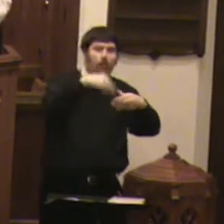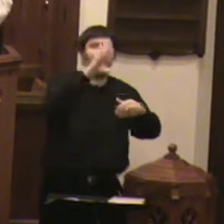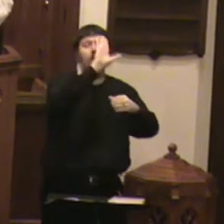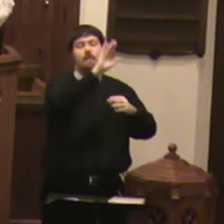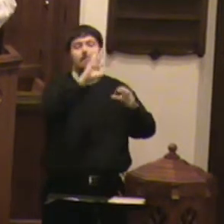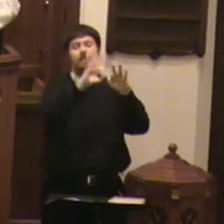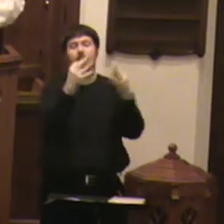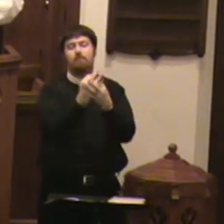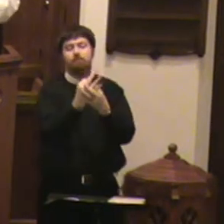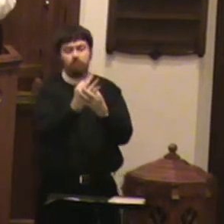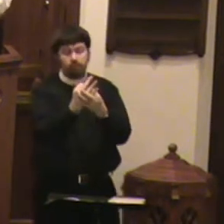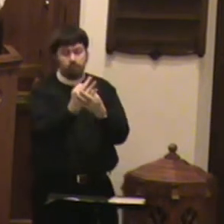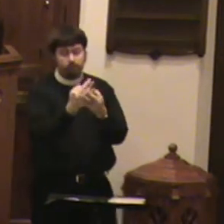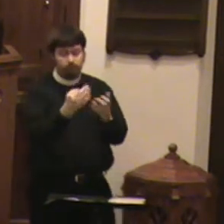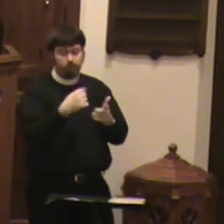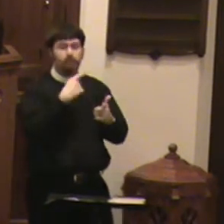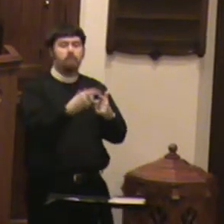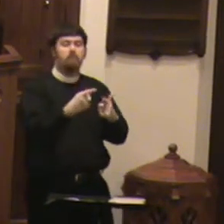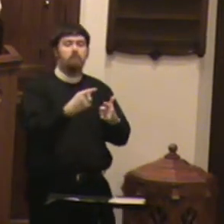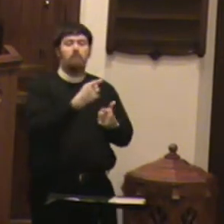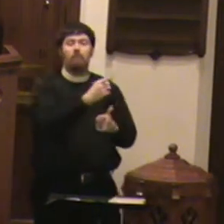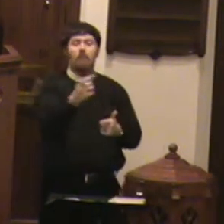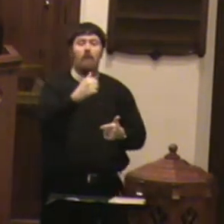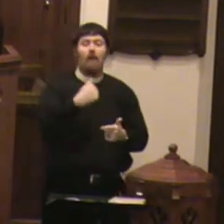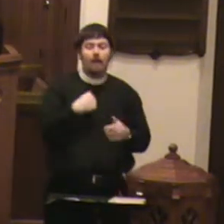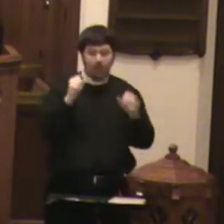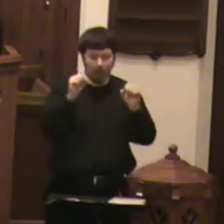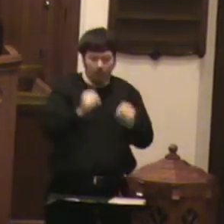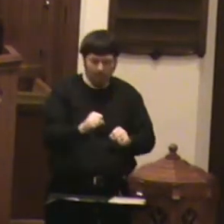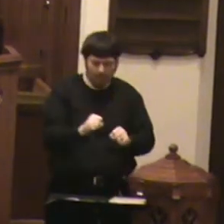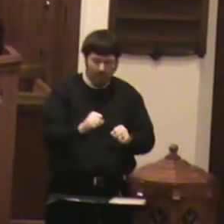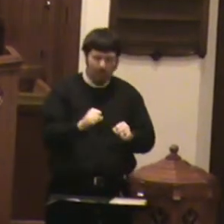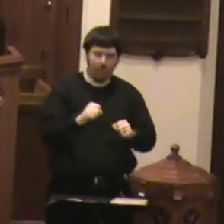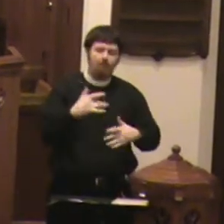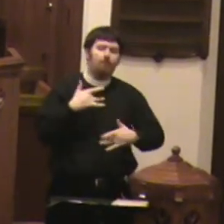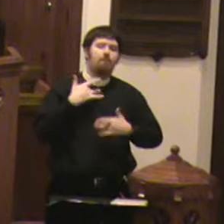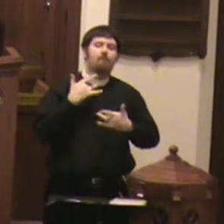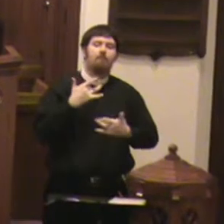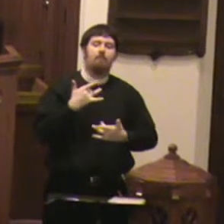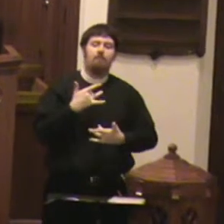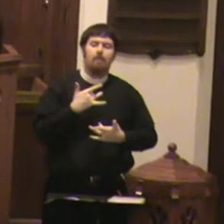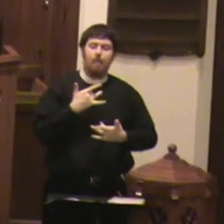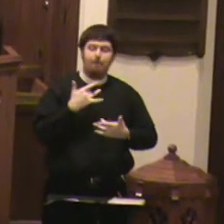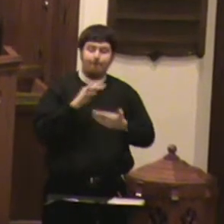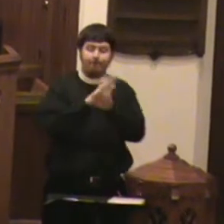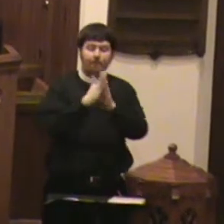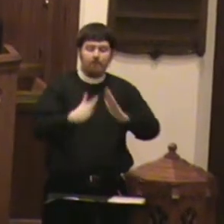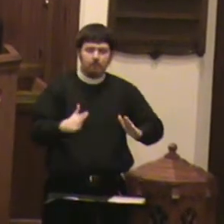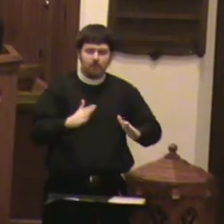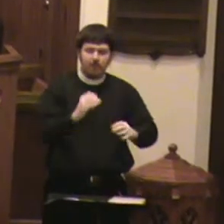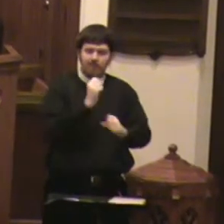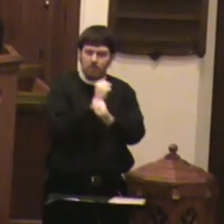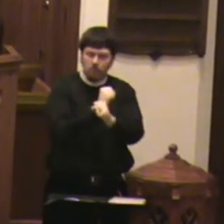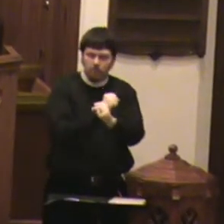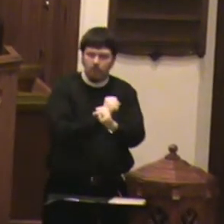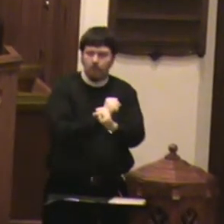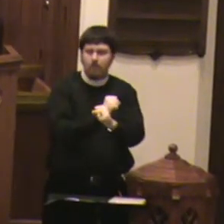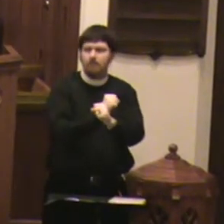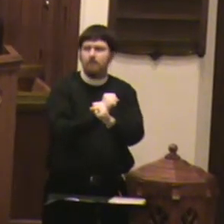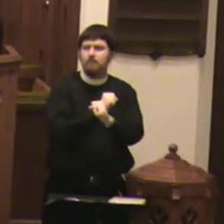of all that, you and I can have that feeling of peace and security. And all of